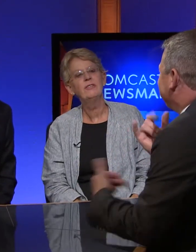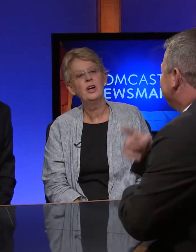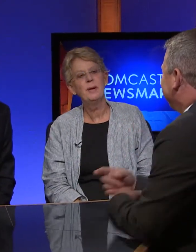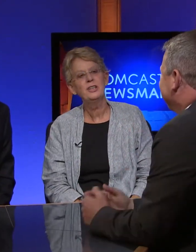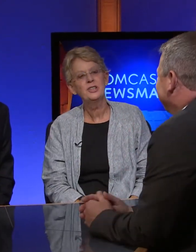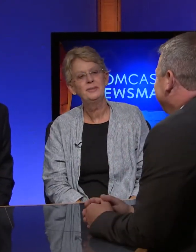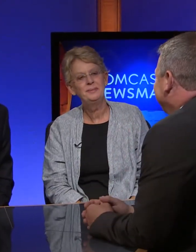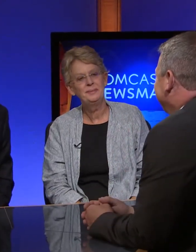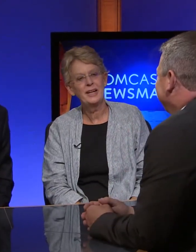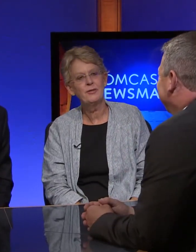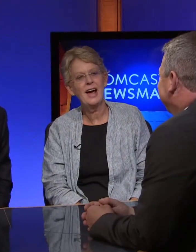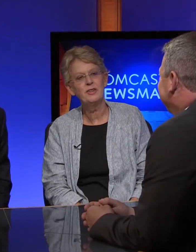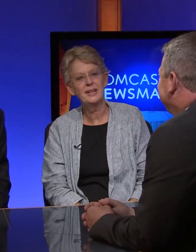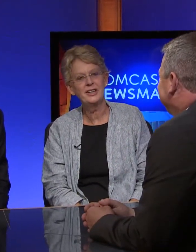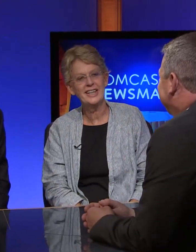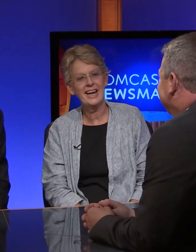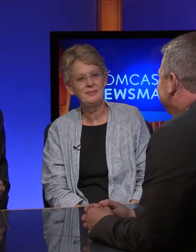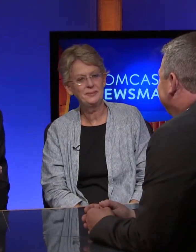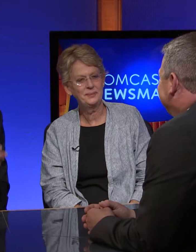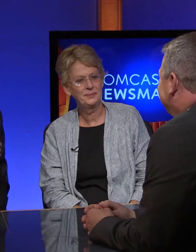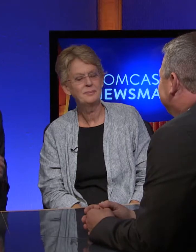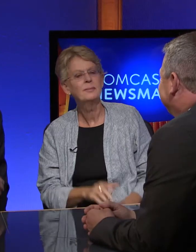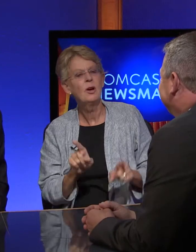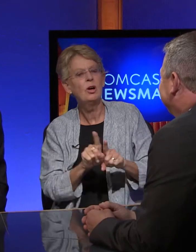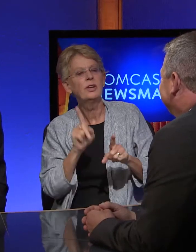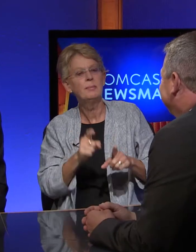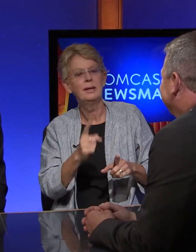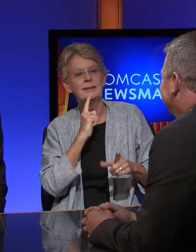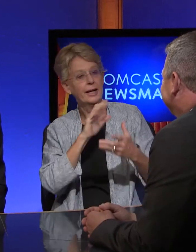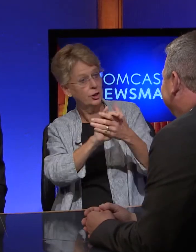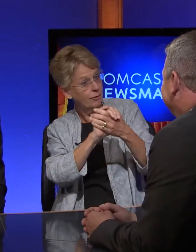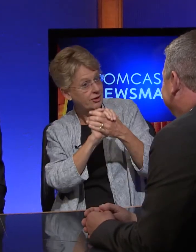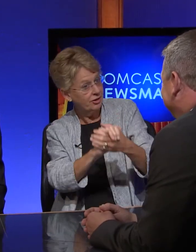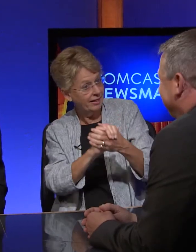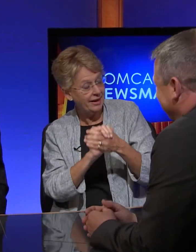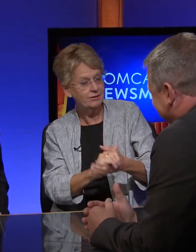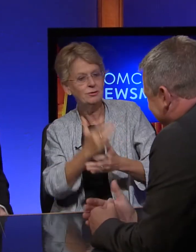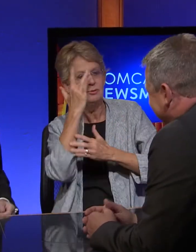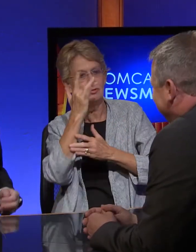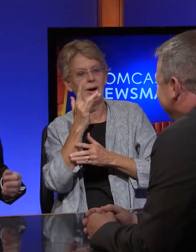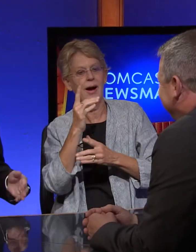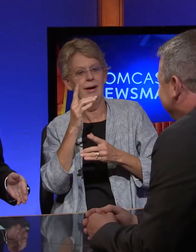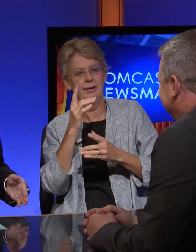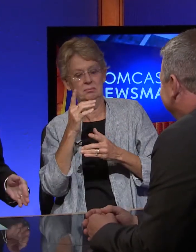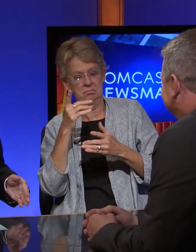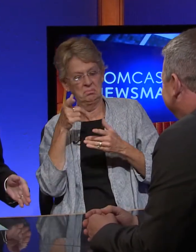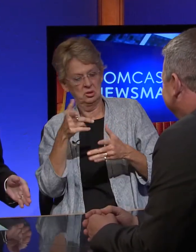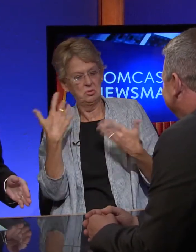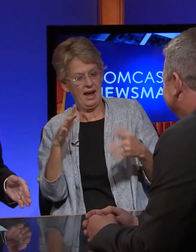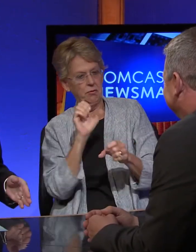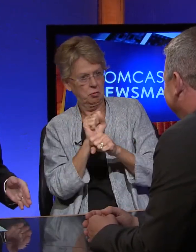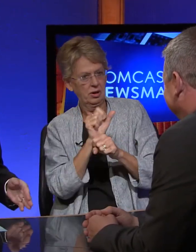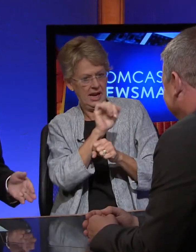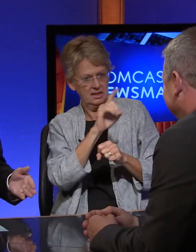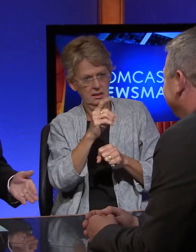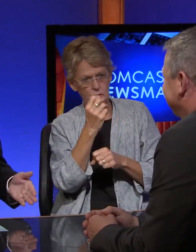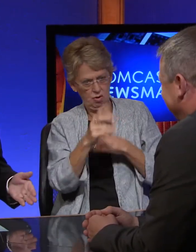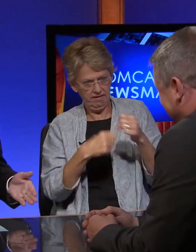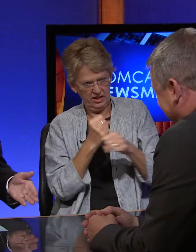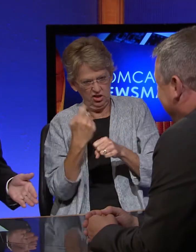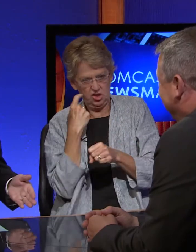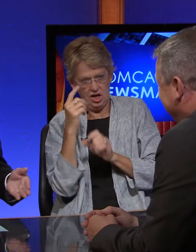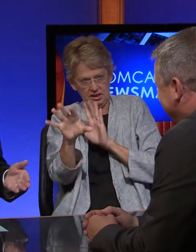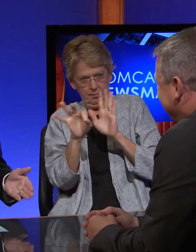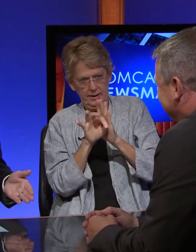Thank you very much. Thank you for having me here today. I also have to say congratulations because while you've been with the school for 12 years, you were